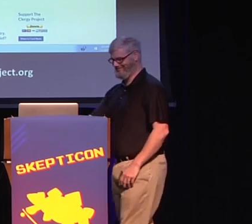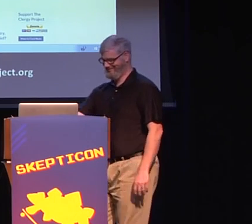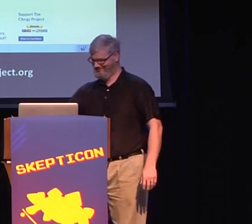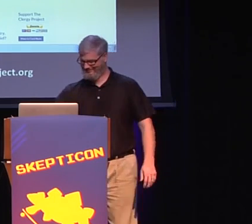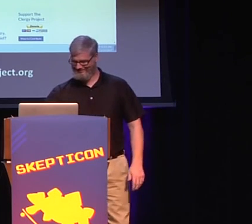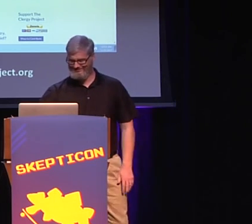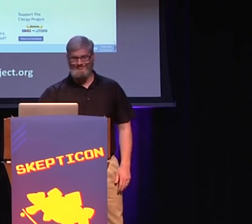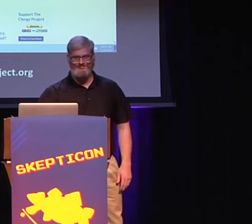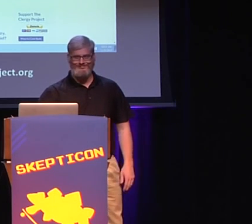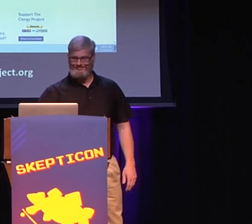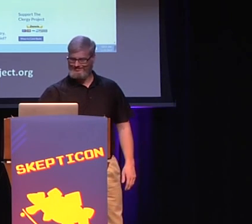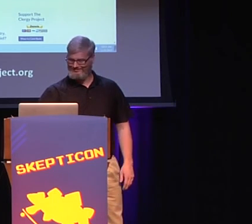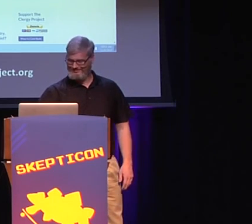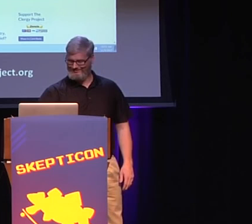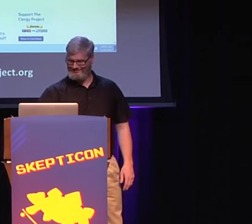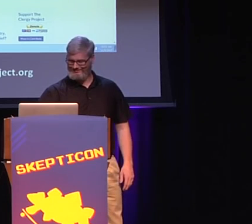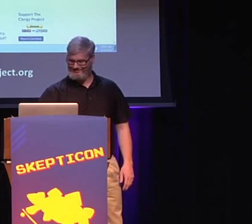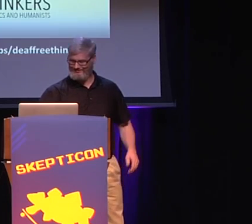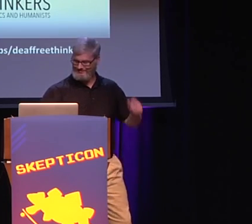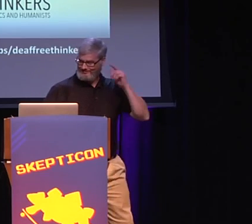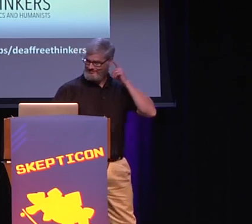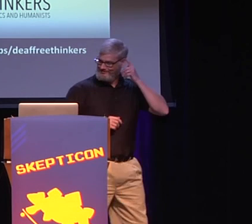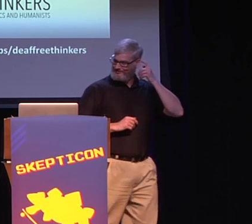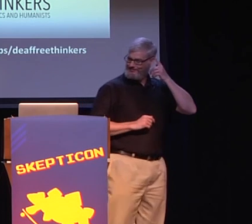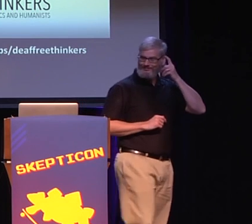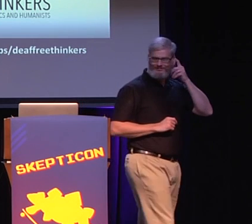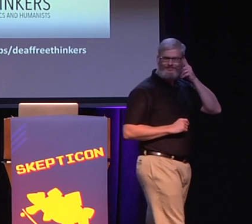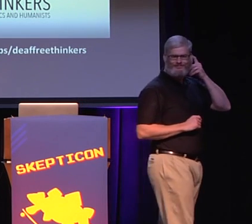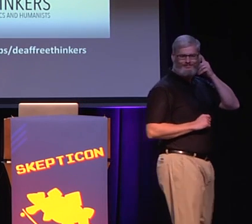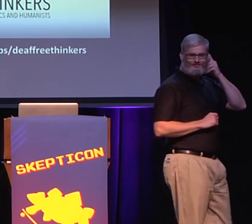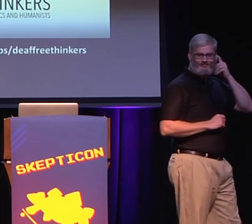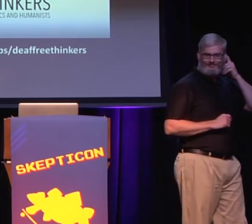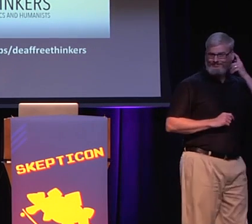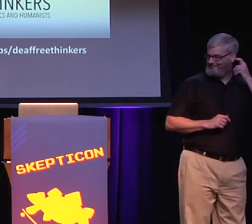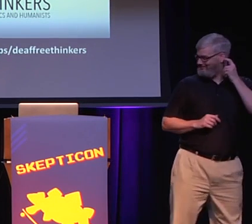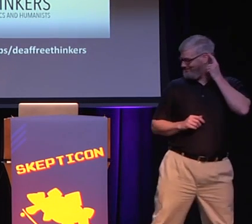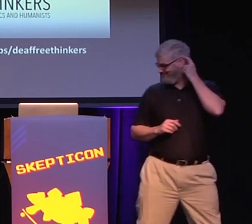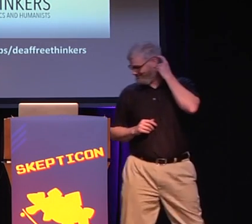And that pastor, that in-your-face pastor that you hated the most, you know, there's hope for him too, that's who I used to be.